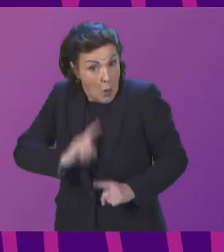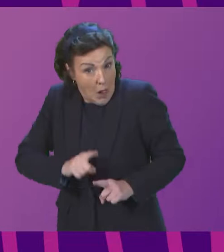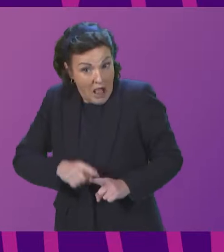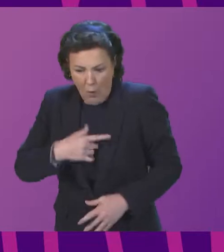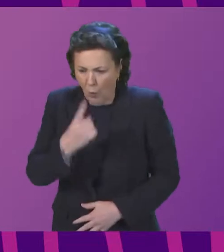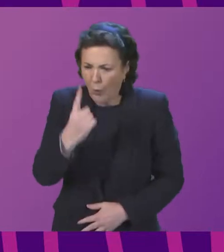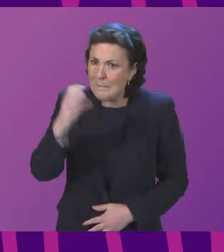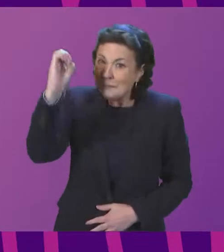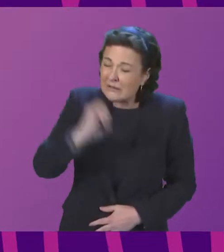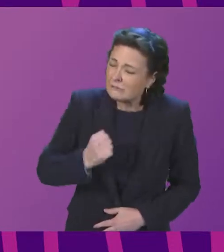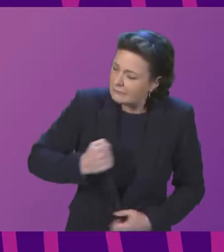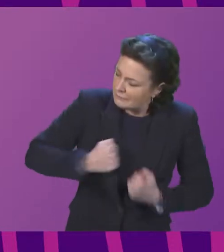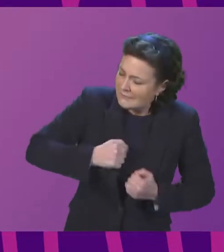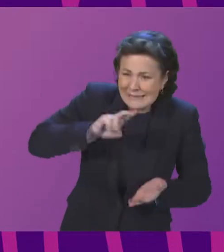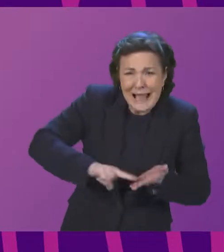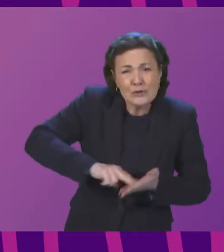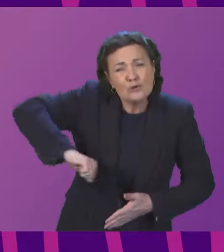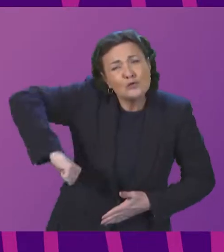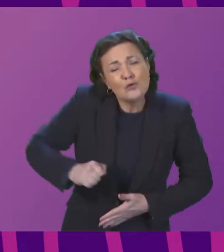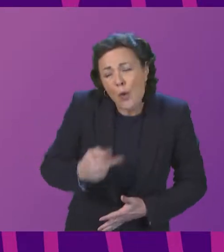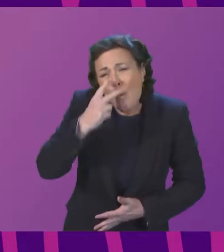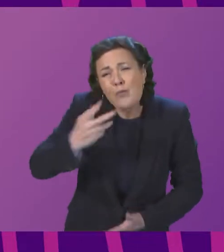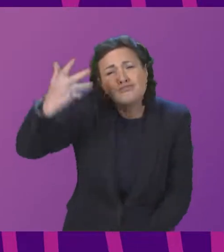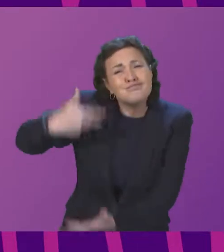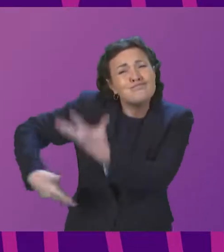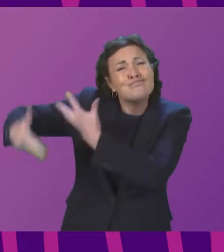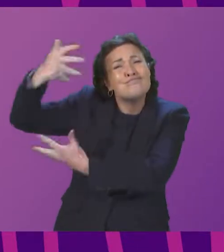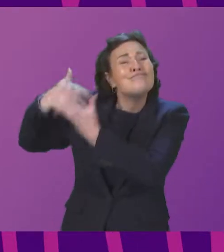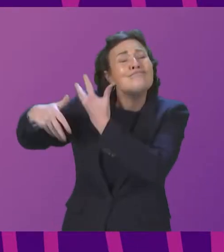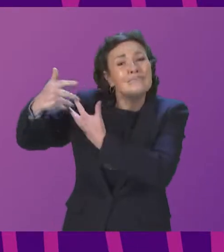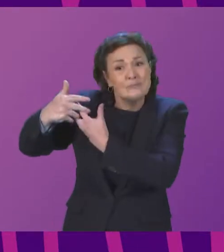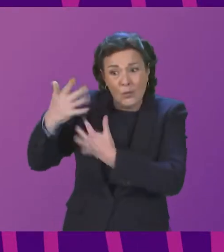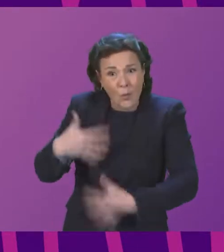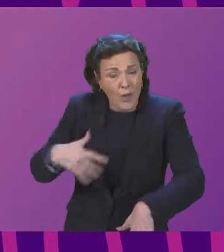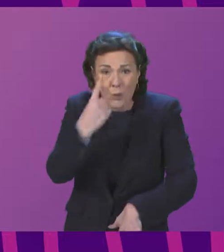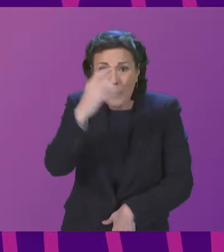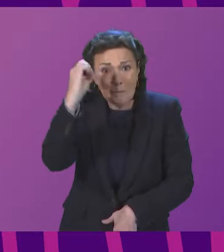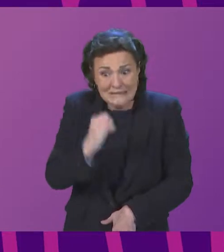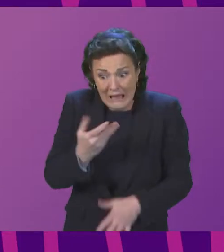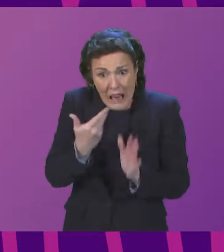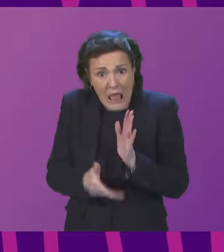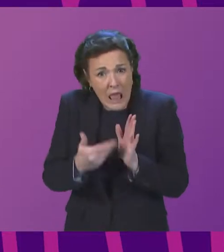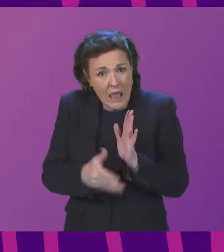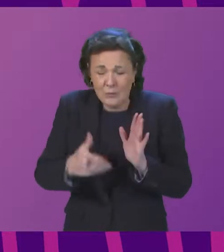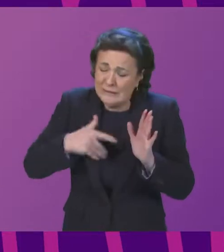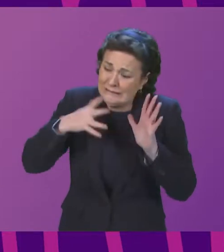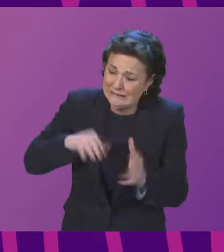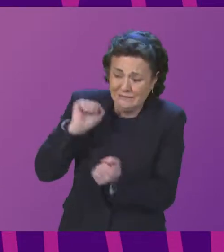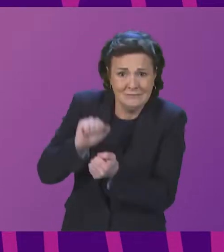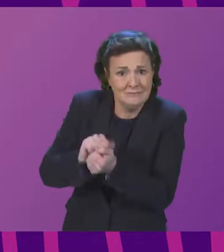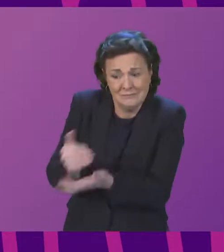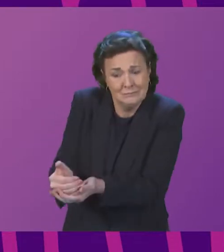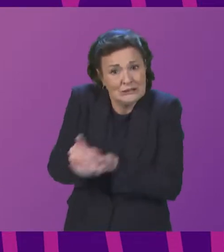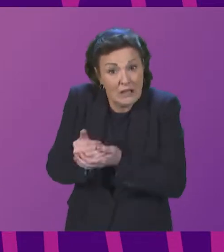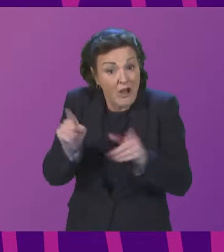of our ancient woodland left. We need to protect the remaining fragments of that ancient woodland, semi-native woodland and